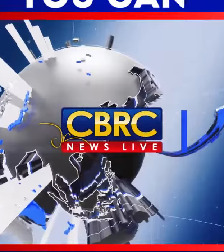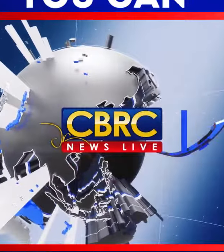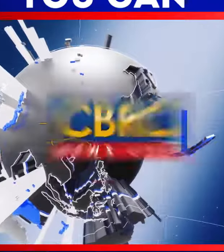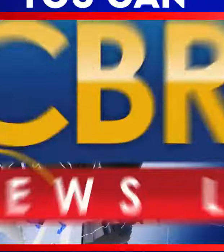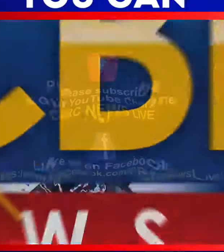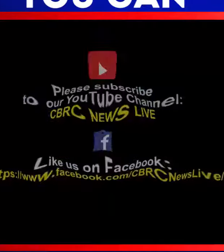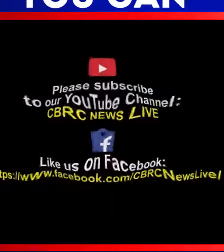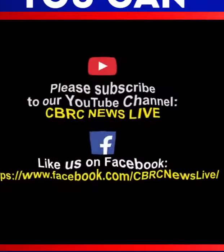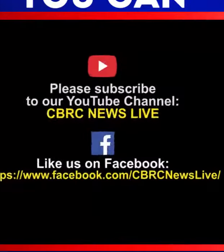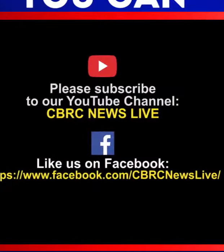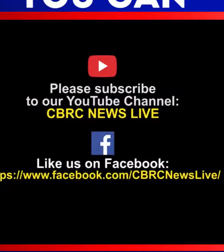CBRC Candelaria, located at With These Contact Numbers.